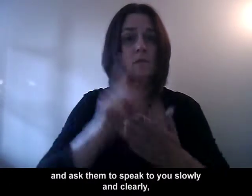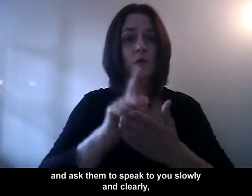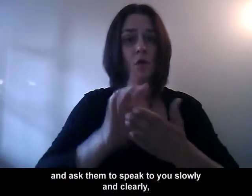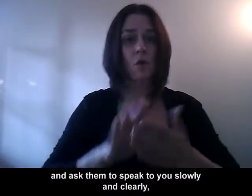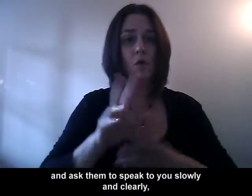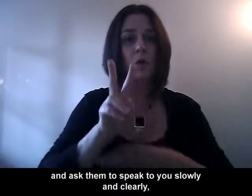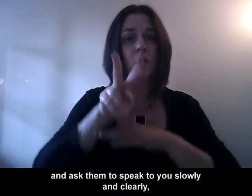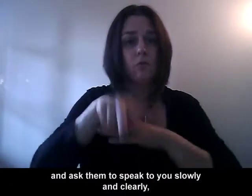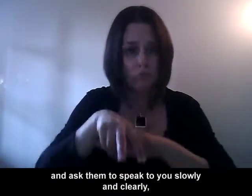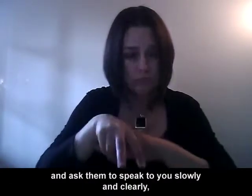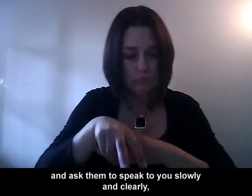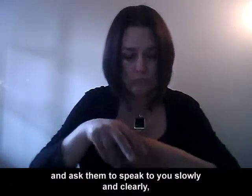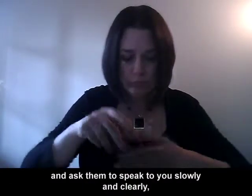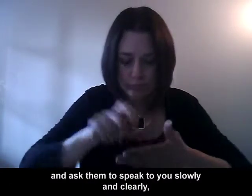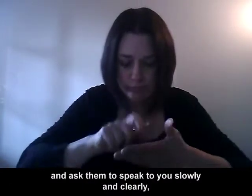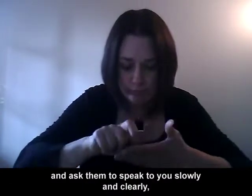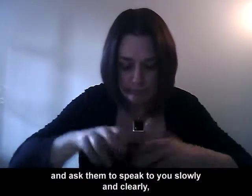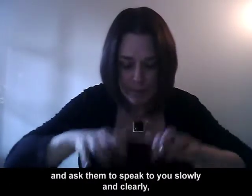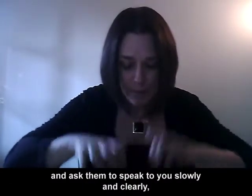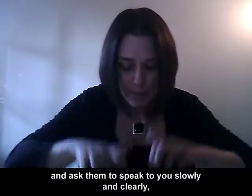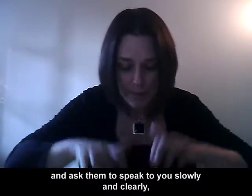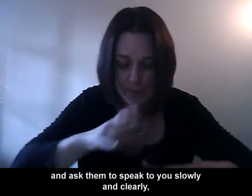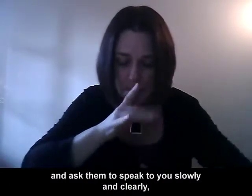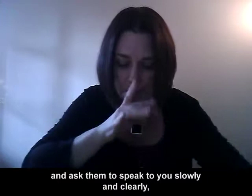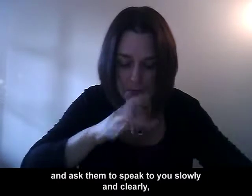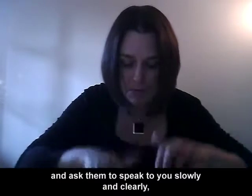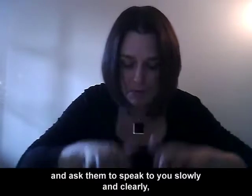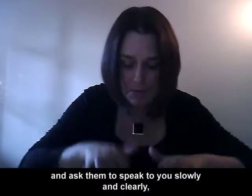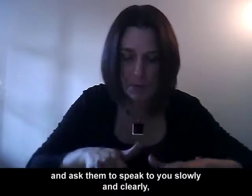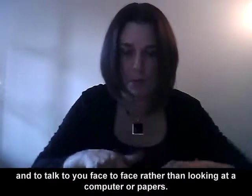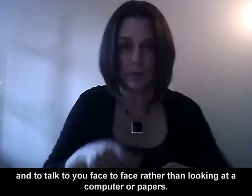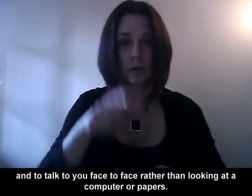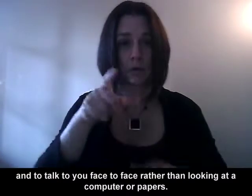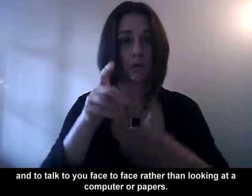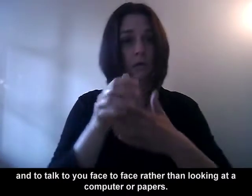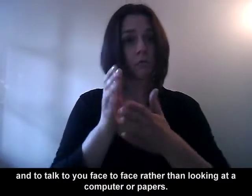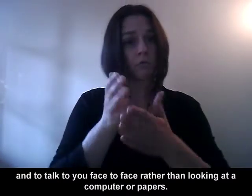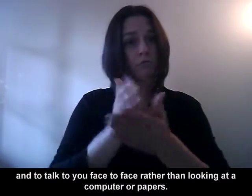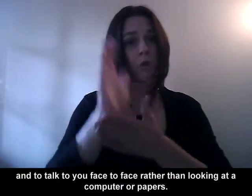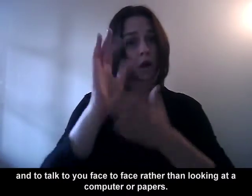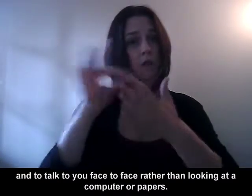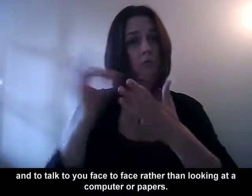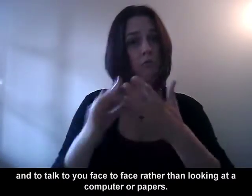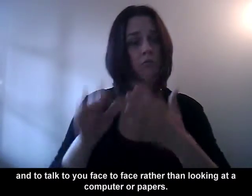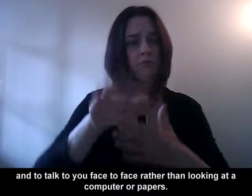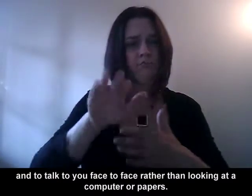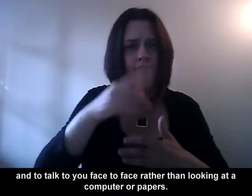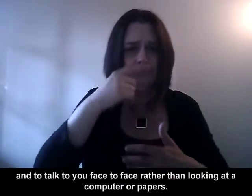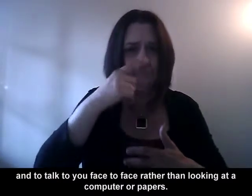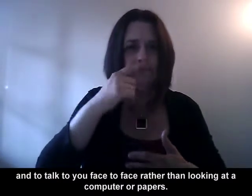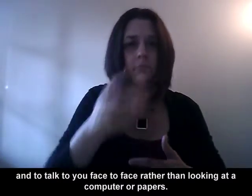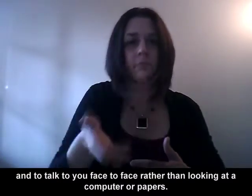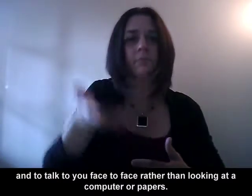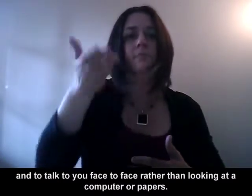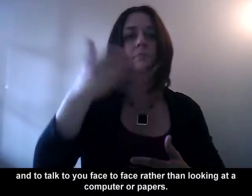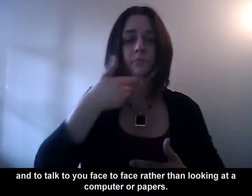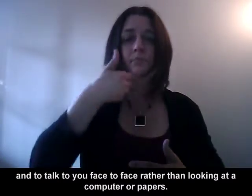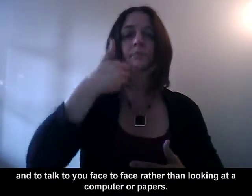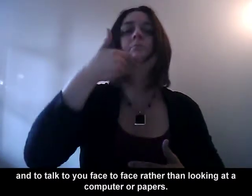And ask them to speak to you slowly and clearly and to talk to you face-to-face rather than